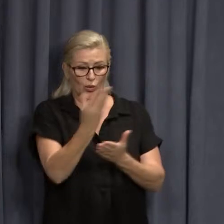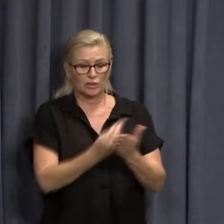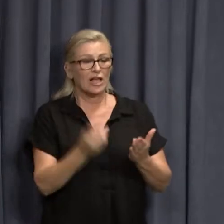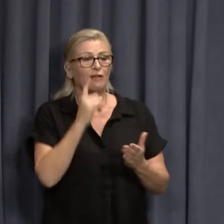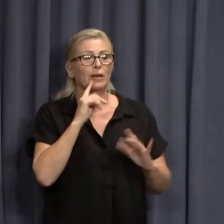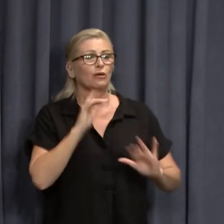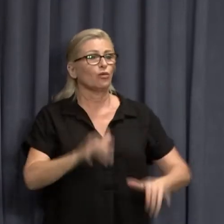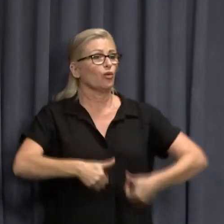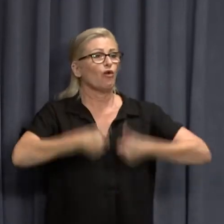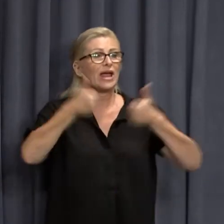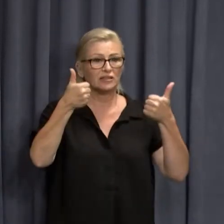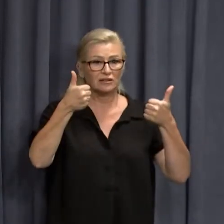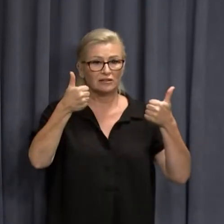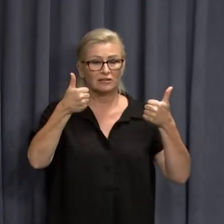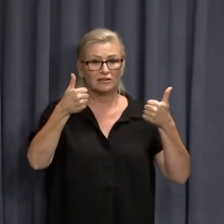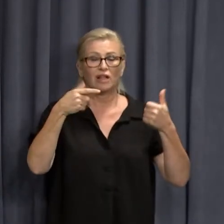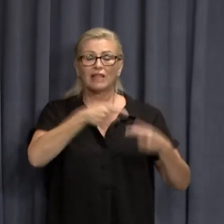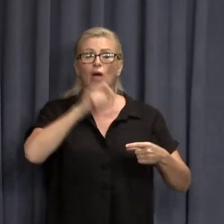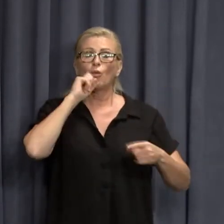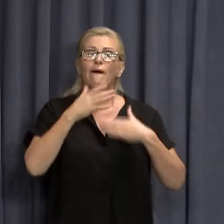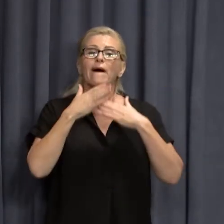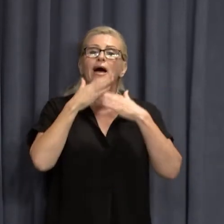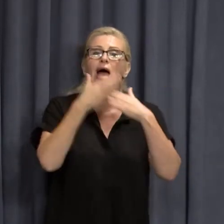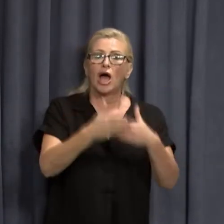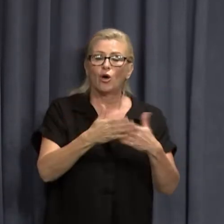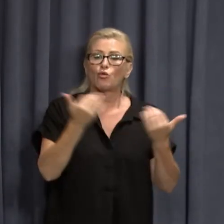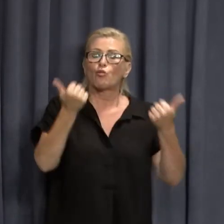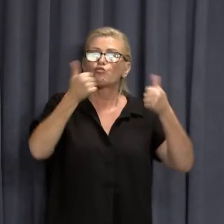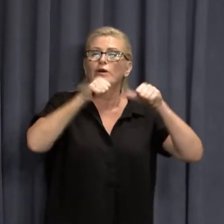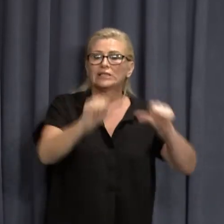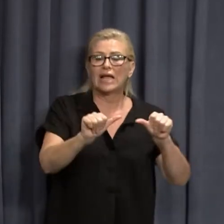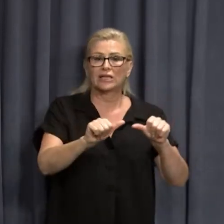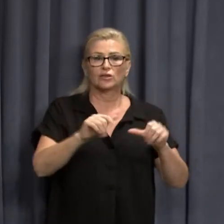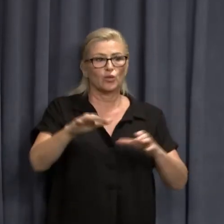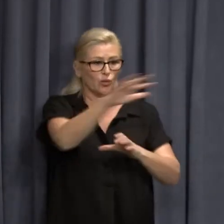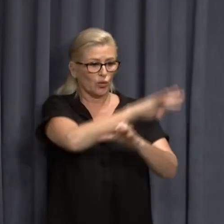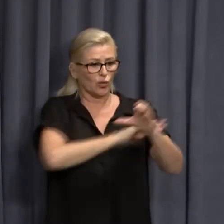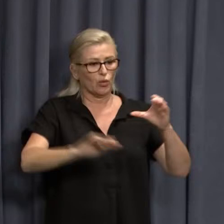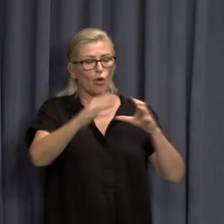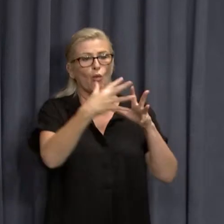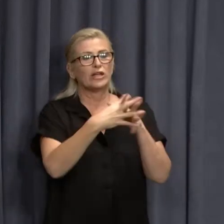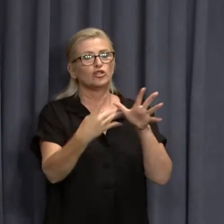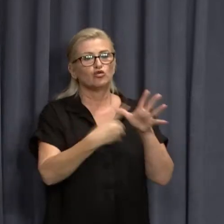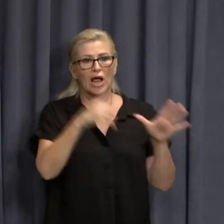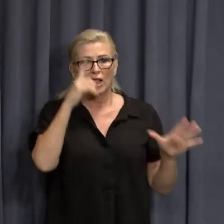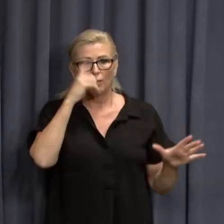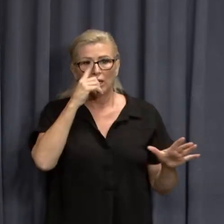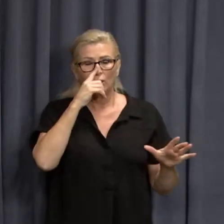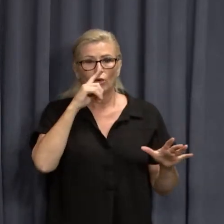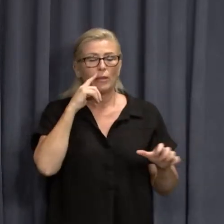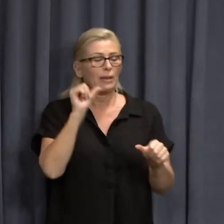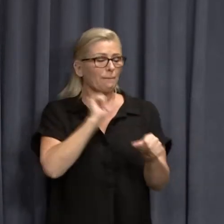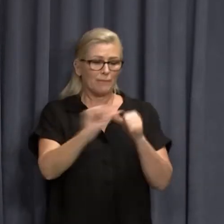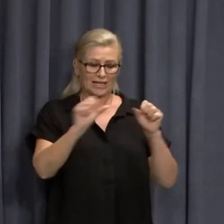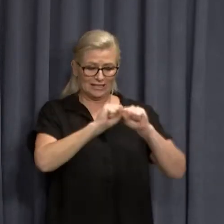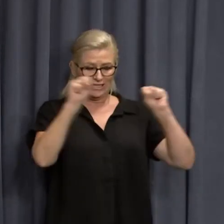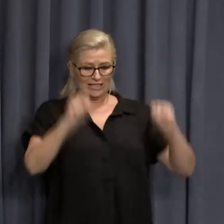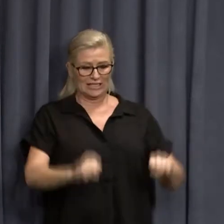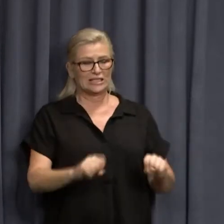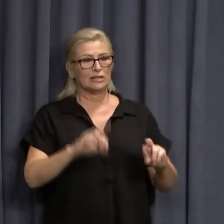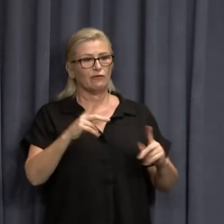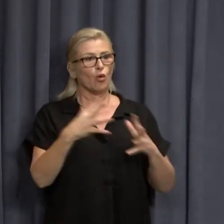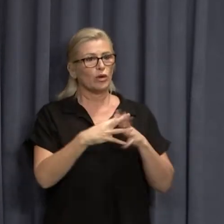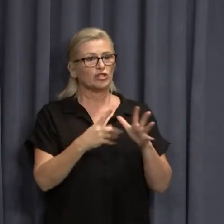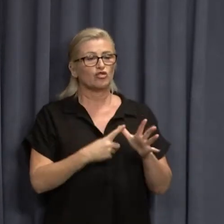it's one of those things that will help us protect our citizens and make sure we have some of the best systems in place for Western